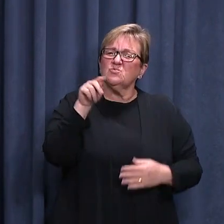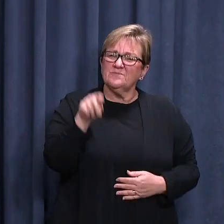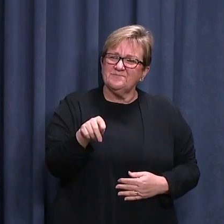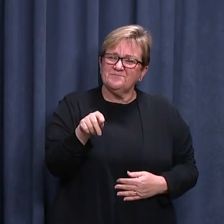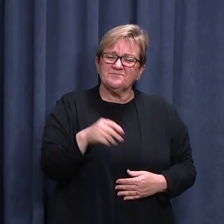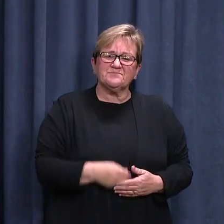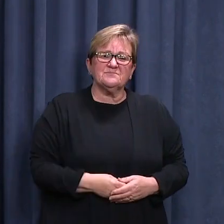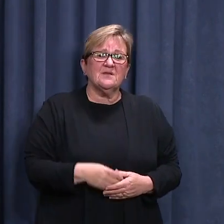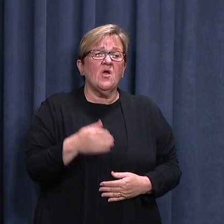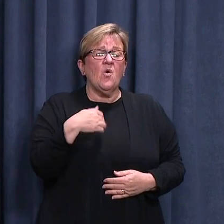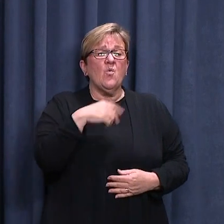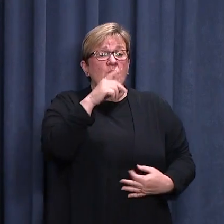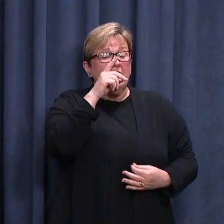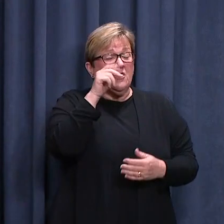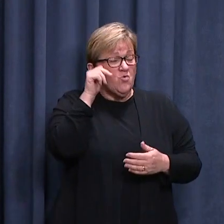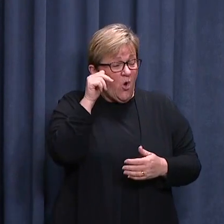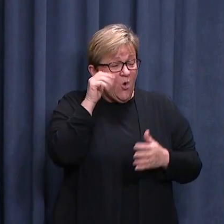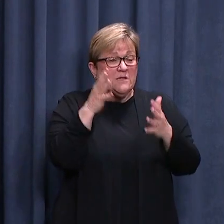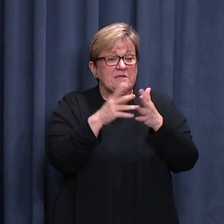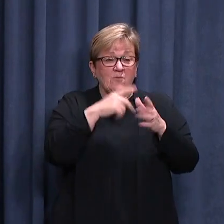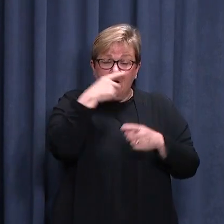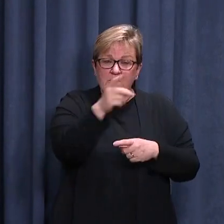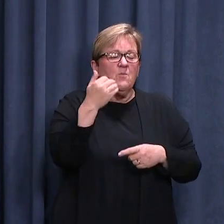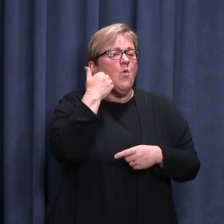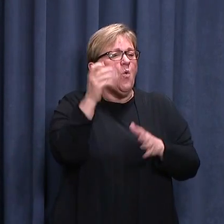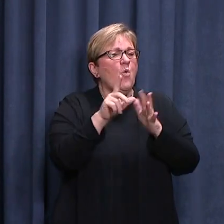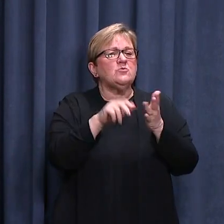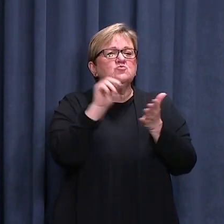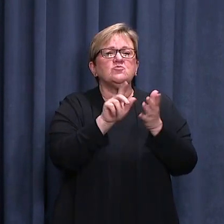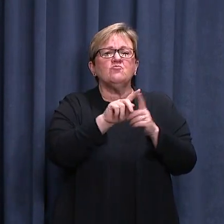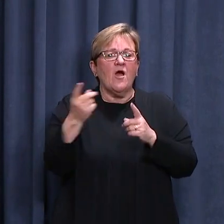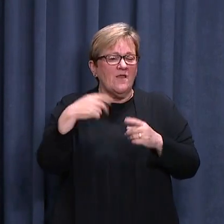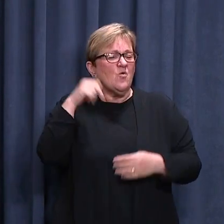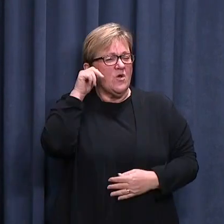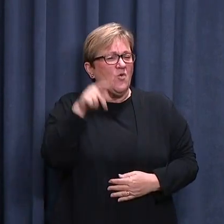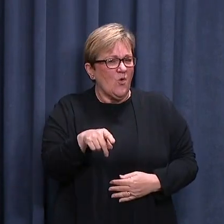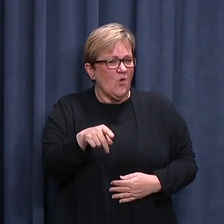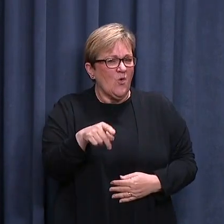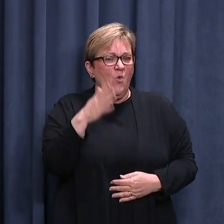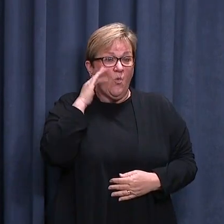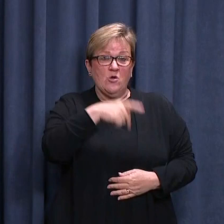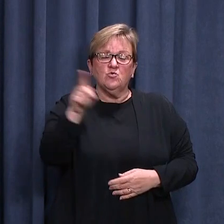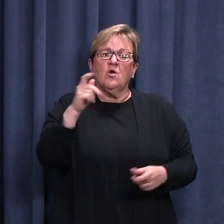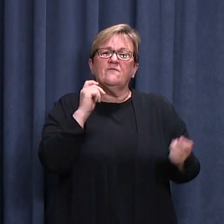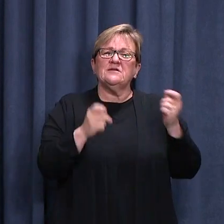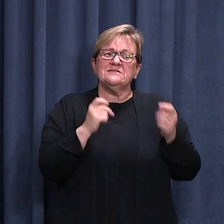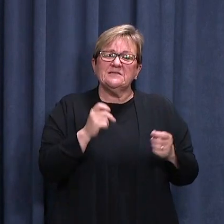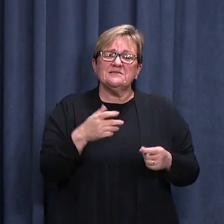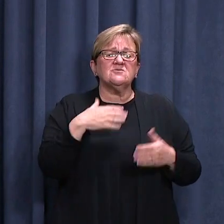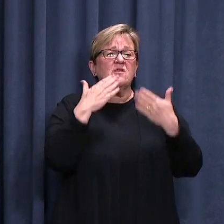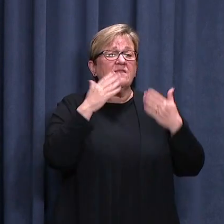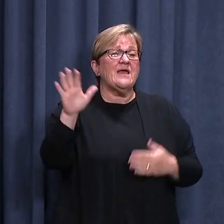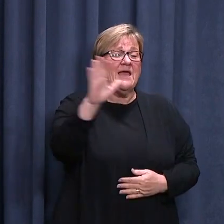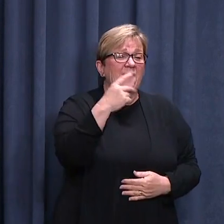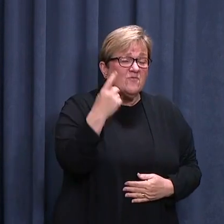It's clear that we can count on West Australians to do the right thing when it comes to COVID, especially getting tested. I'd like to thank